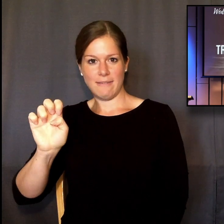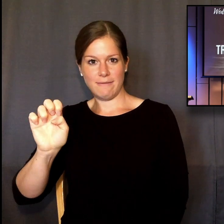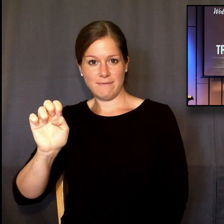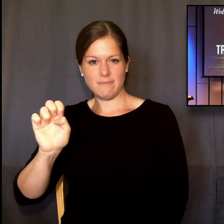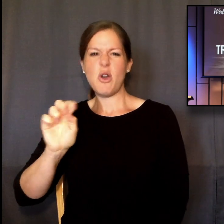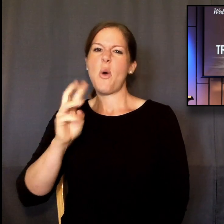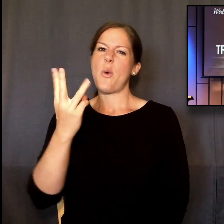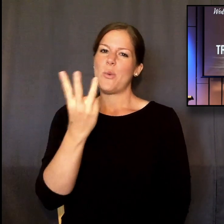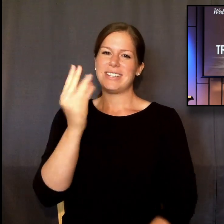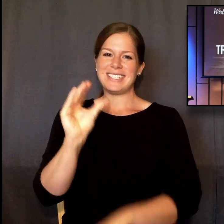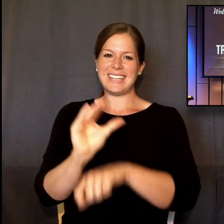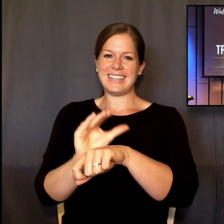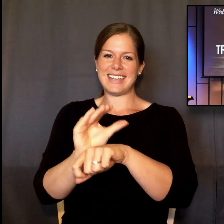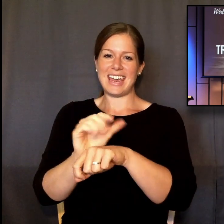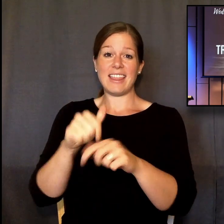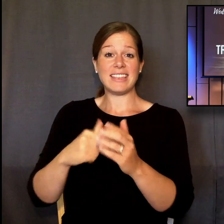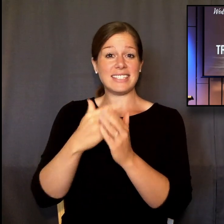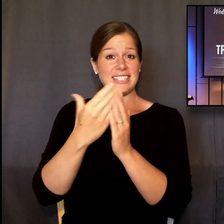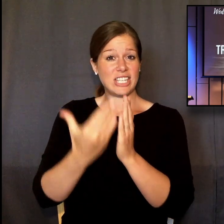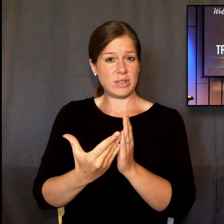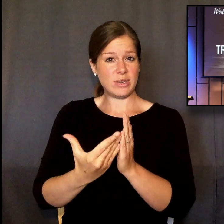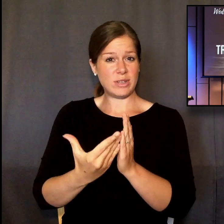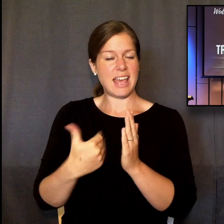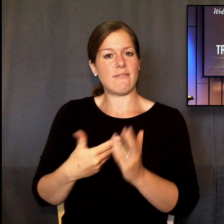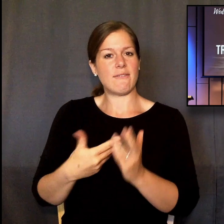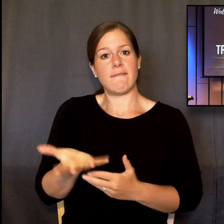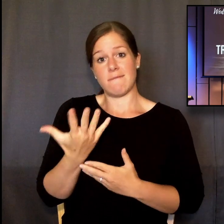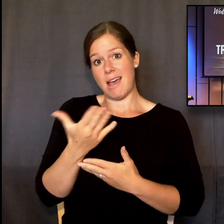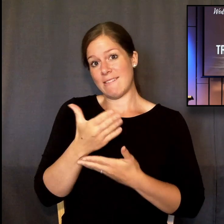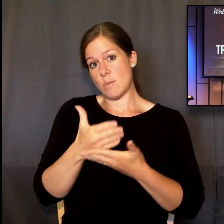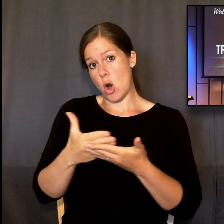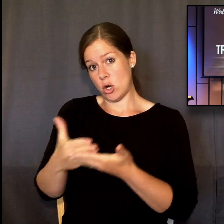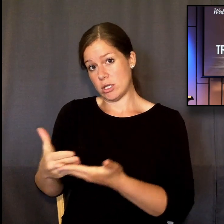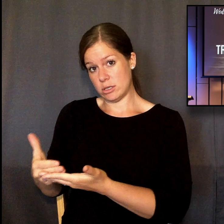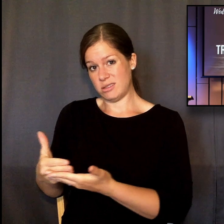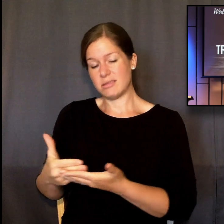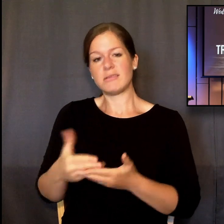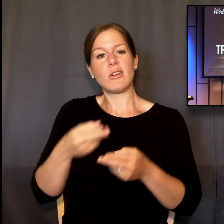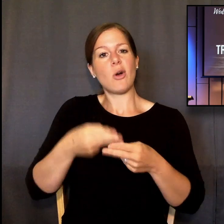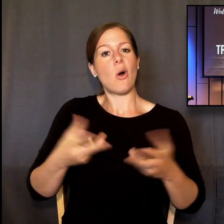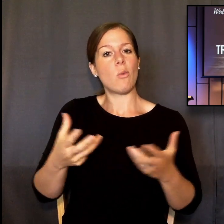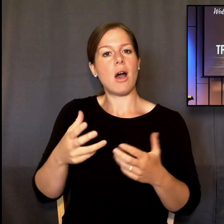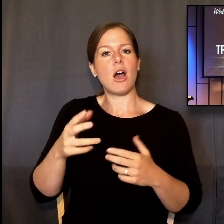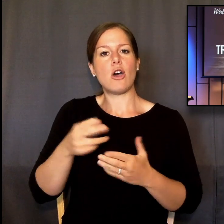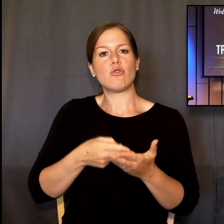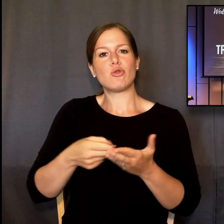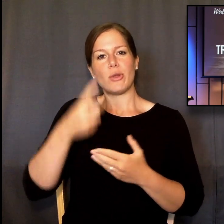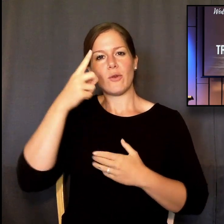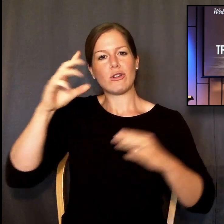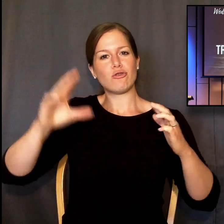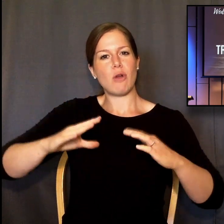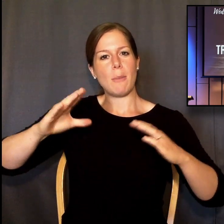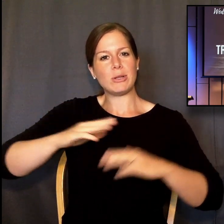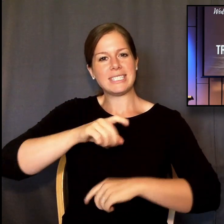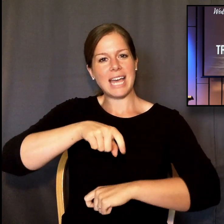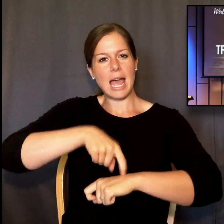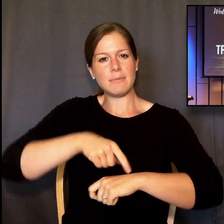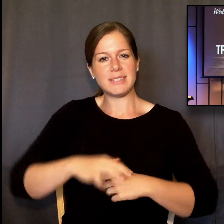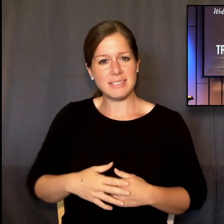This is a five-part series called Truth for Troubled Times, and it's designed to help all of us meditate and then live according to the